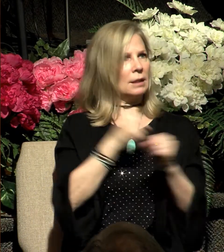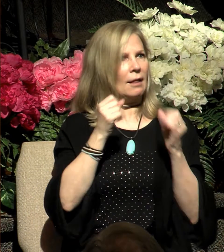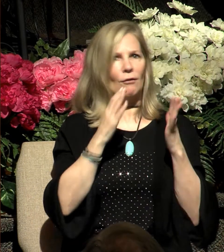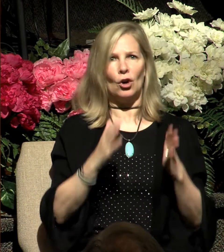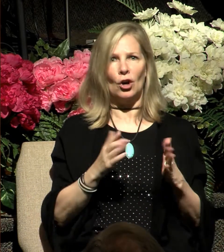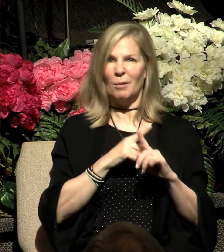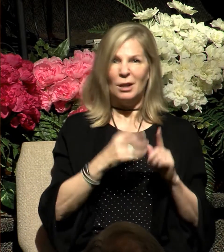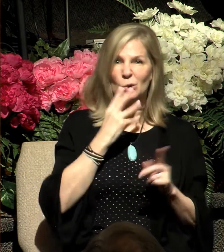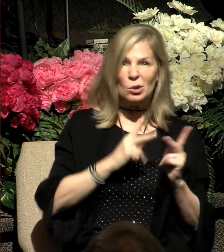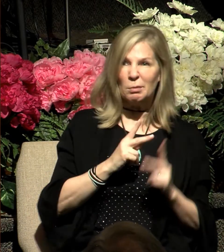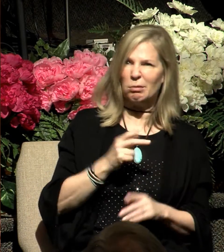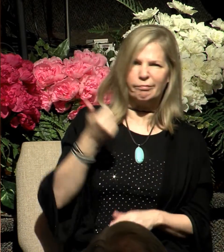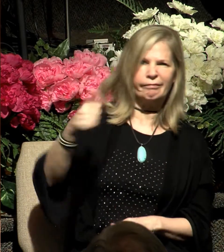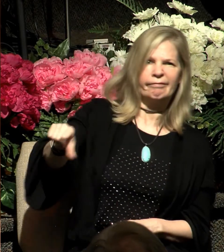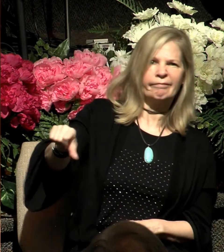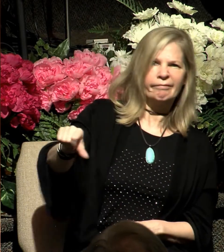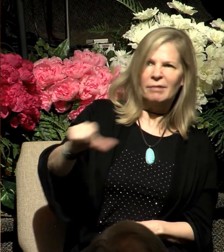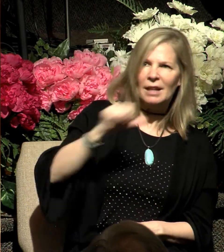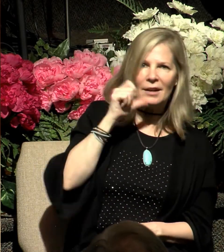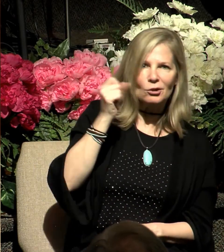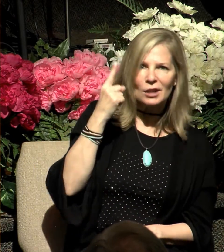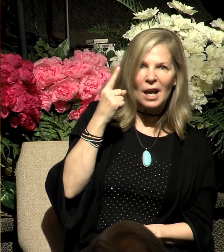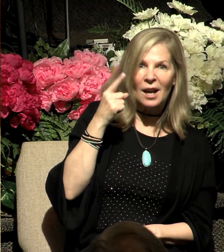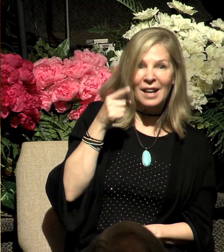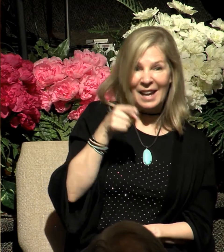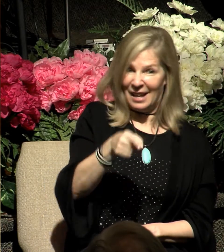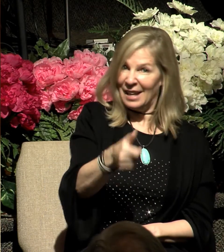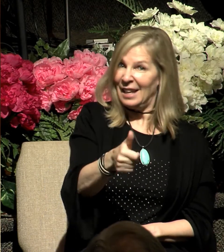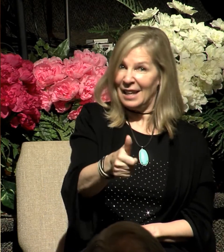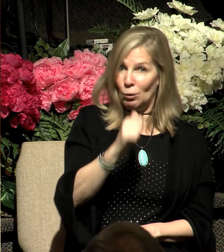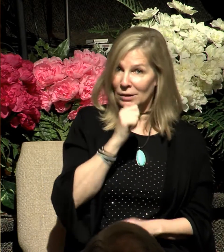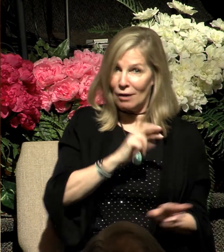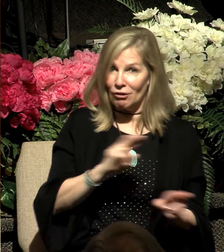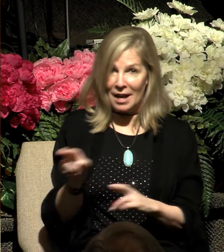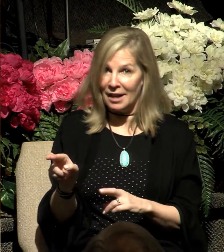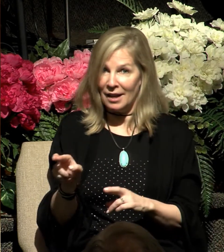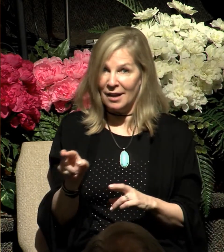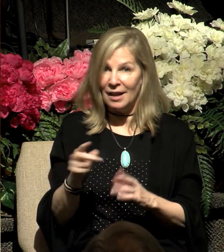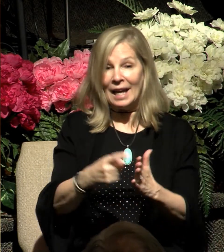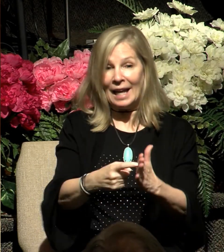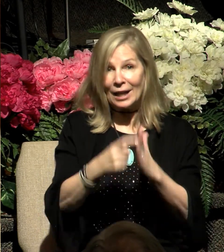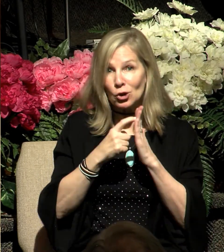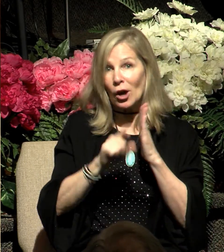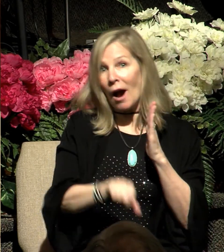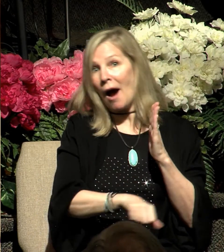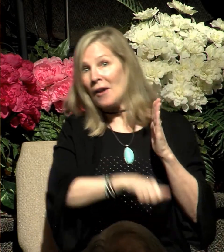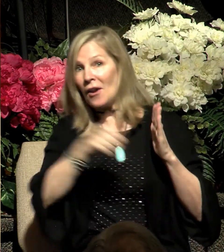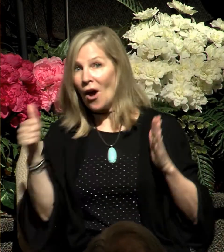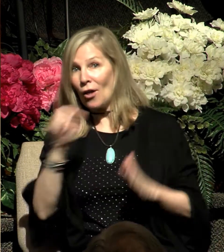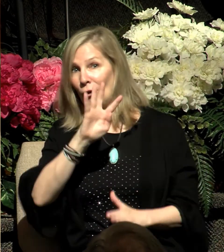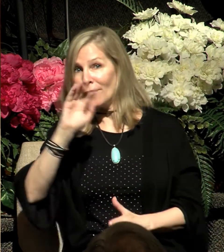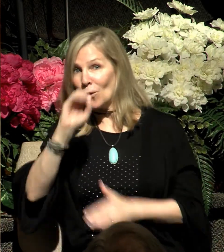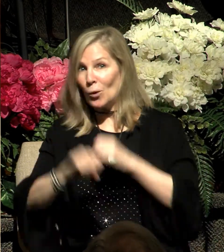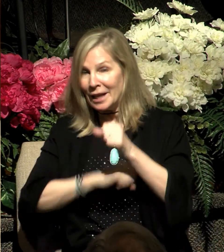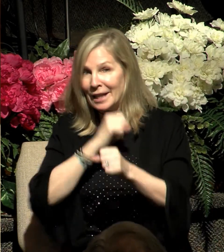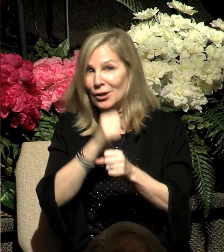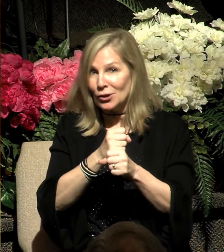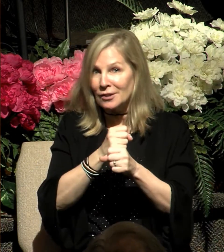understand. And he wasn't ready to lead them out of Egypt. It took another 40 years of behind-the-scenes divine